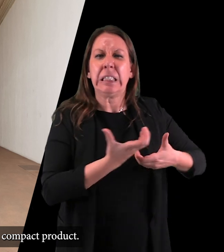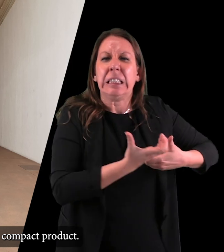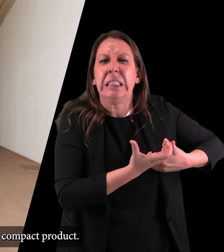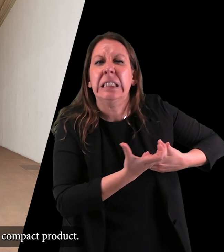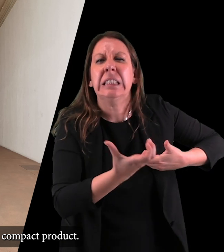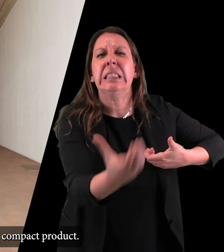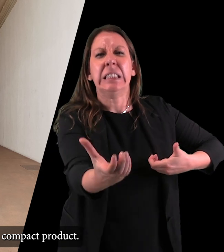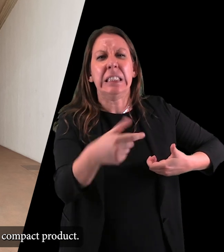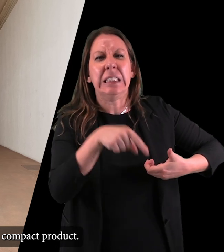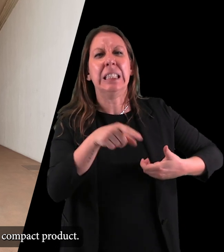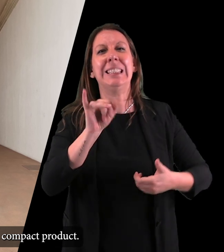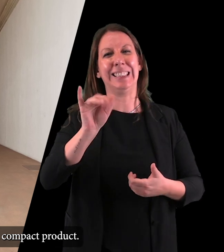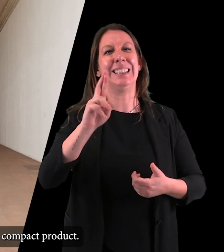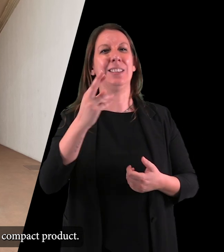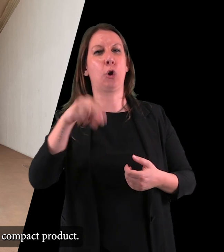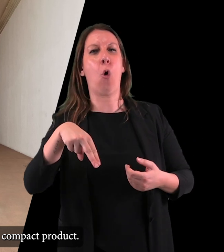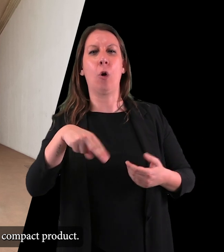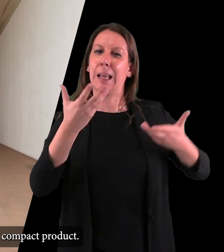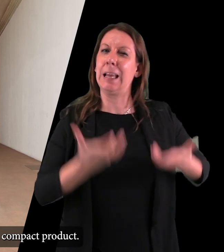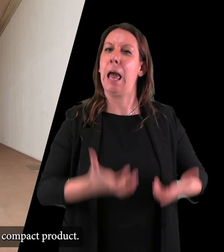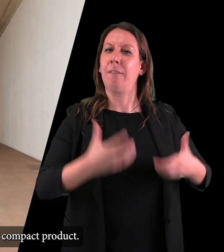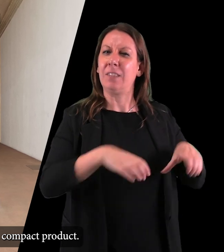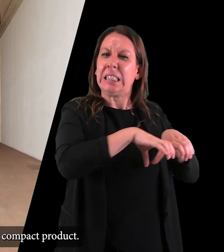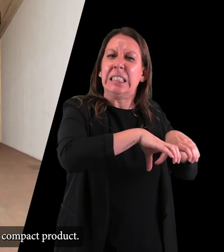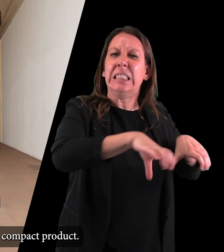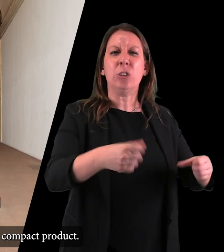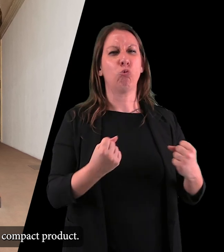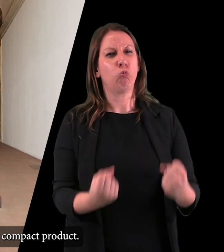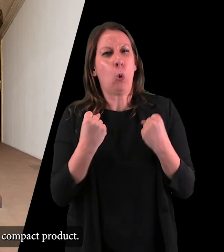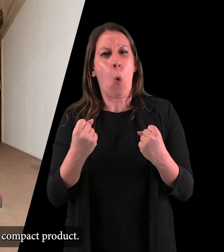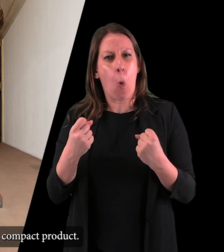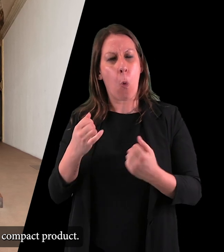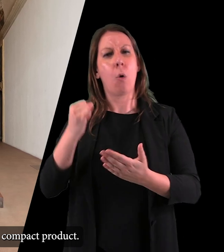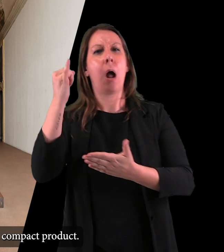compact product Two iron beams